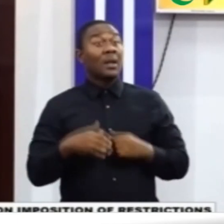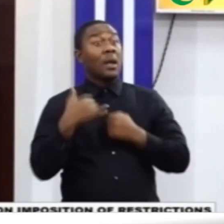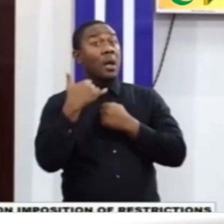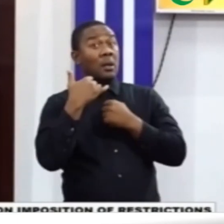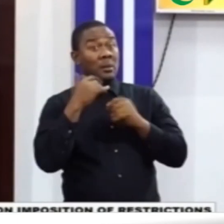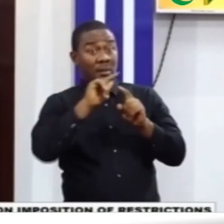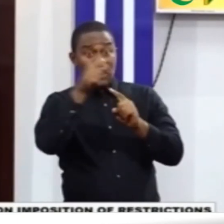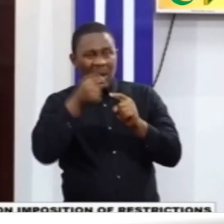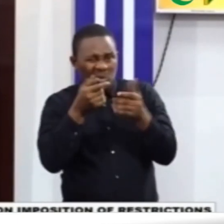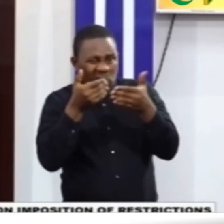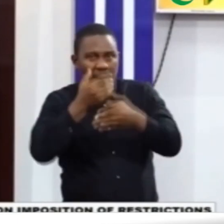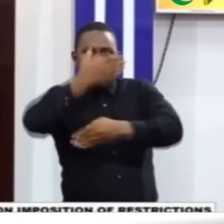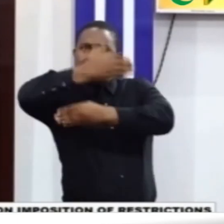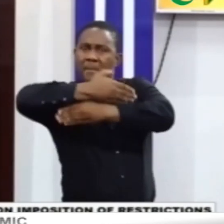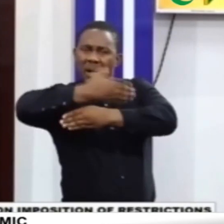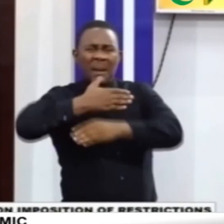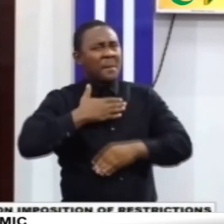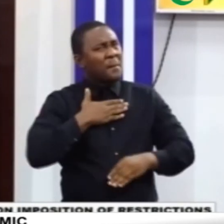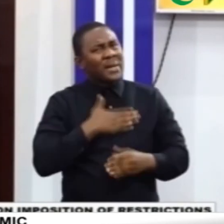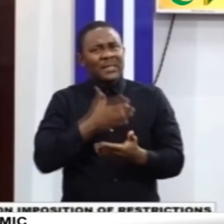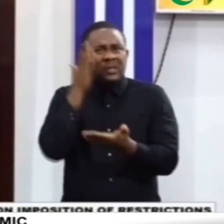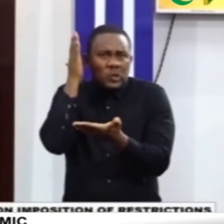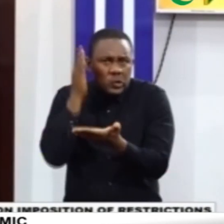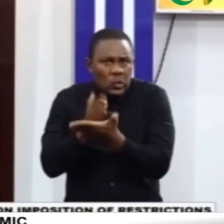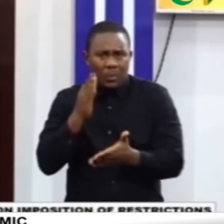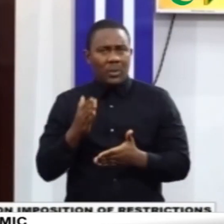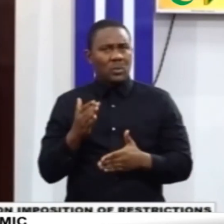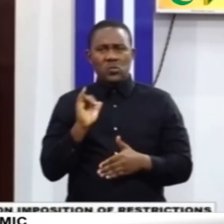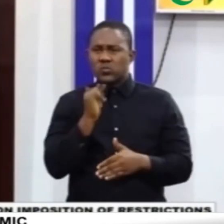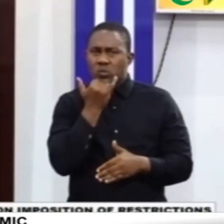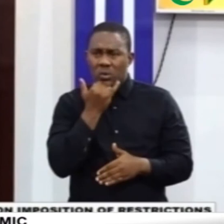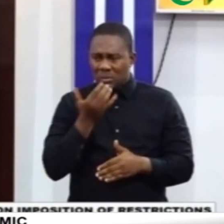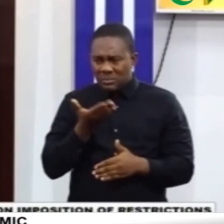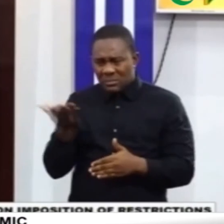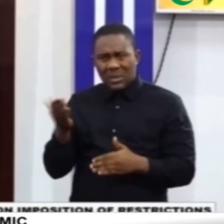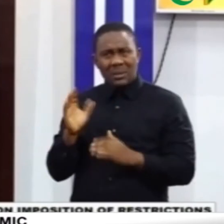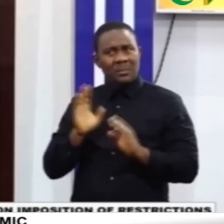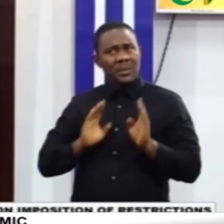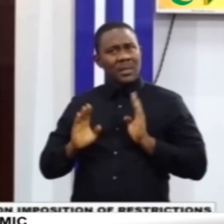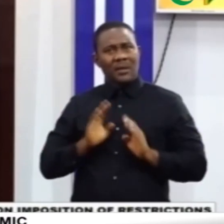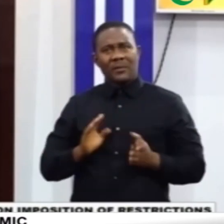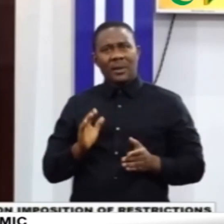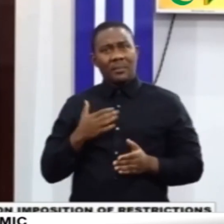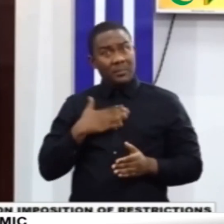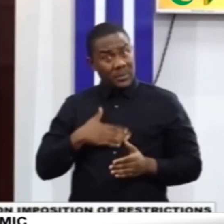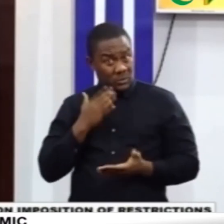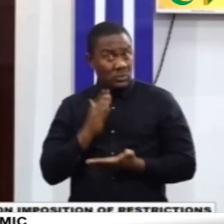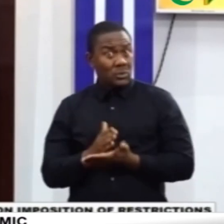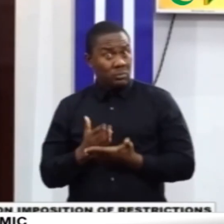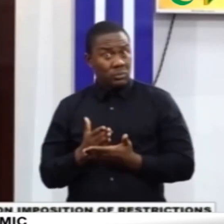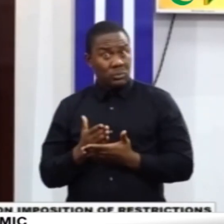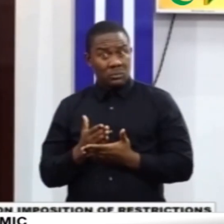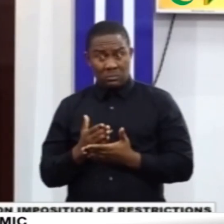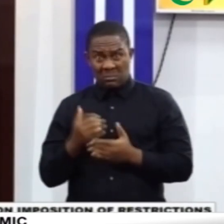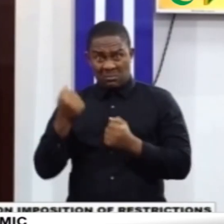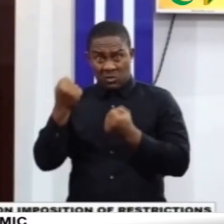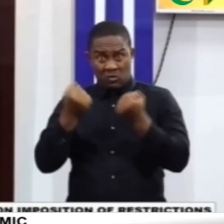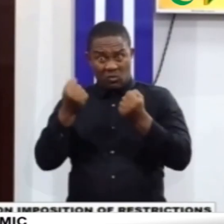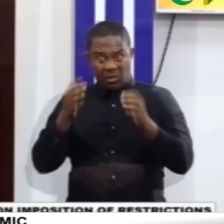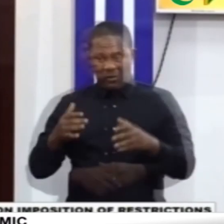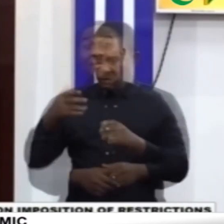to stop these illegal and criminal activities in smuggling people into the country.